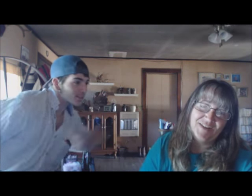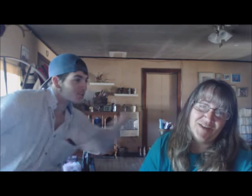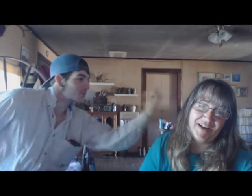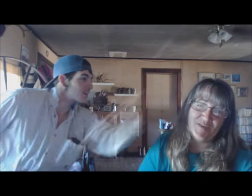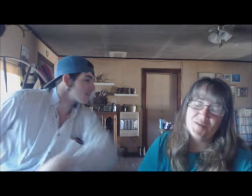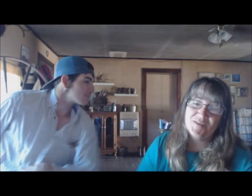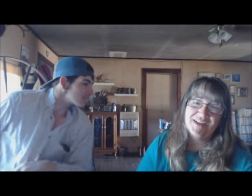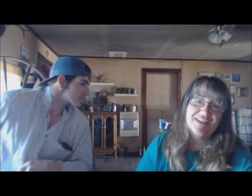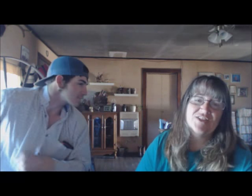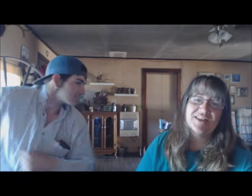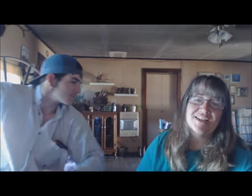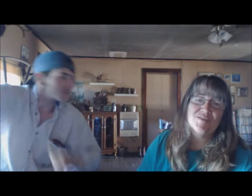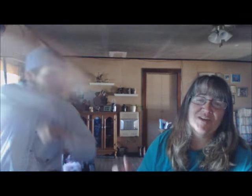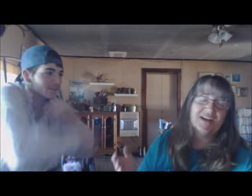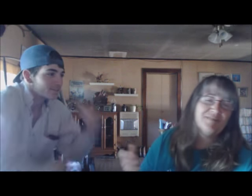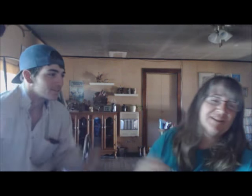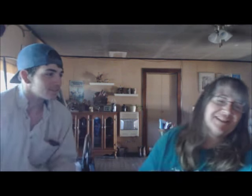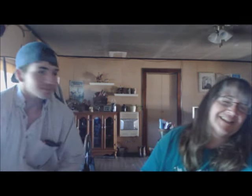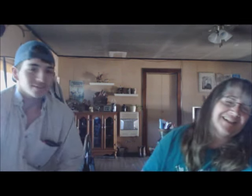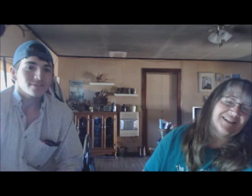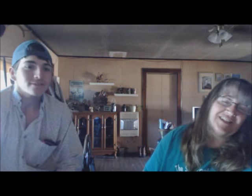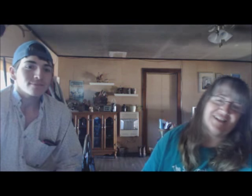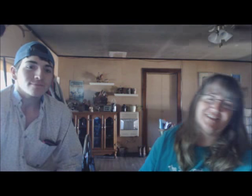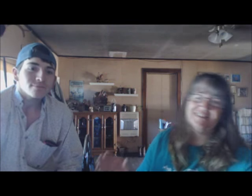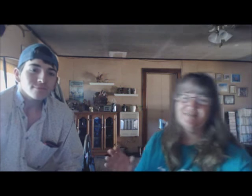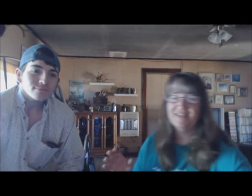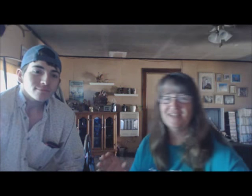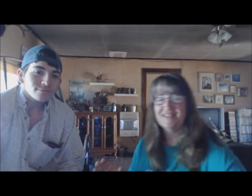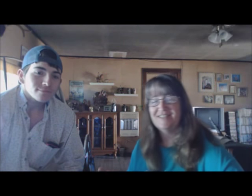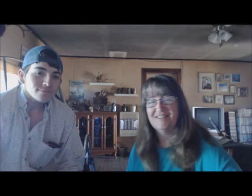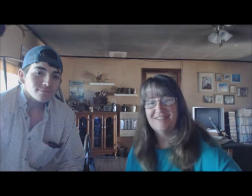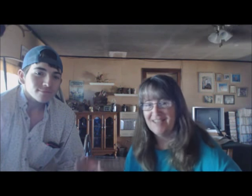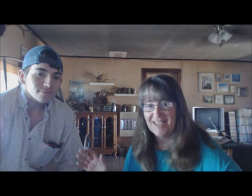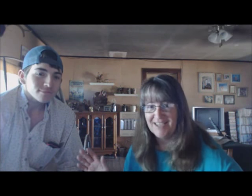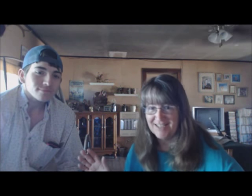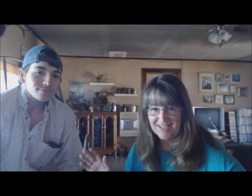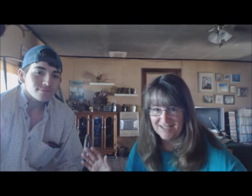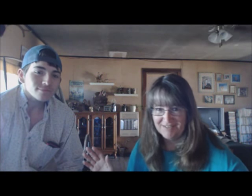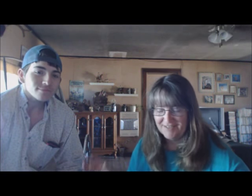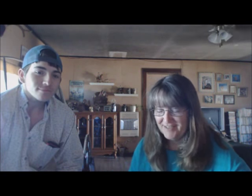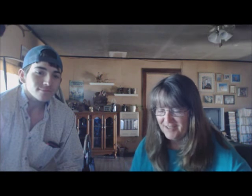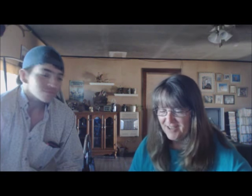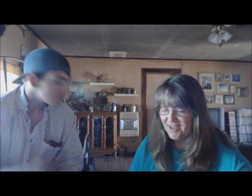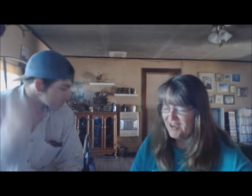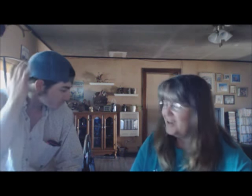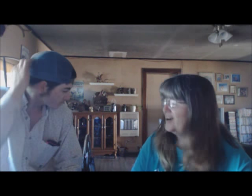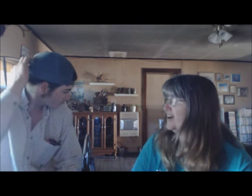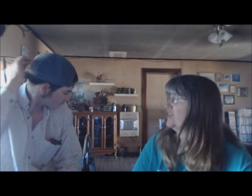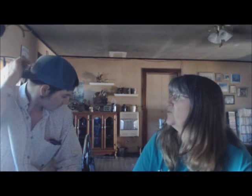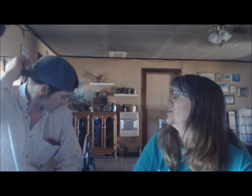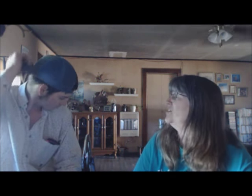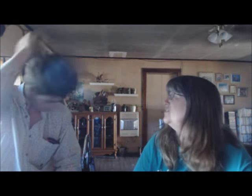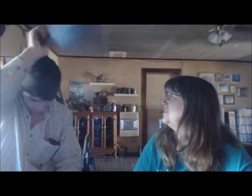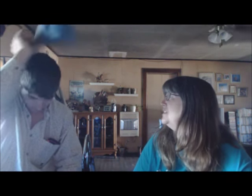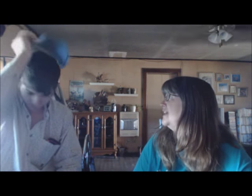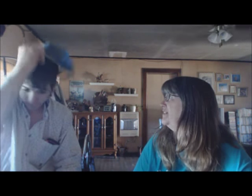Anyway, it's a good thing we're coming to the end, huh? Because, he's done. All right. Where are you going today?